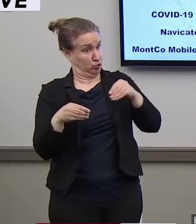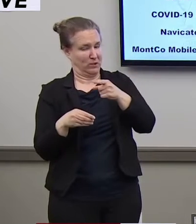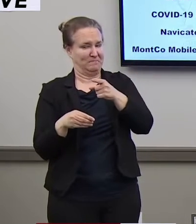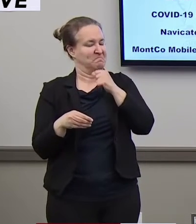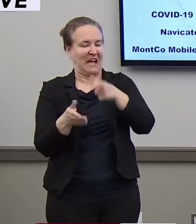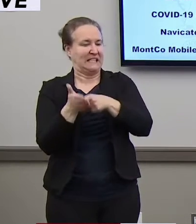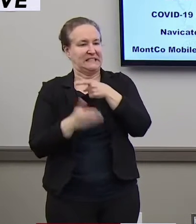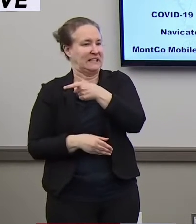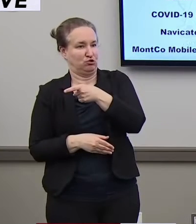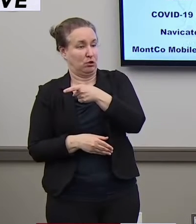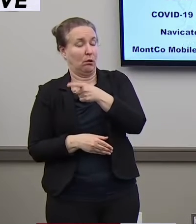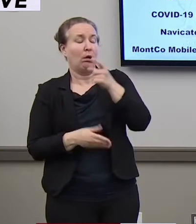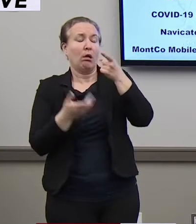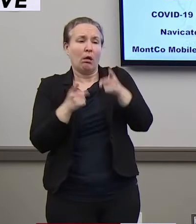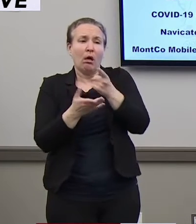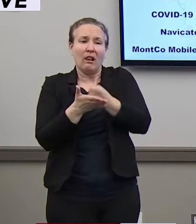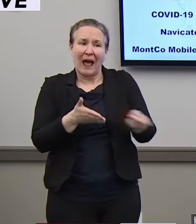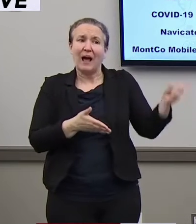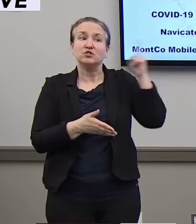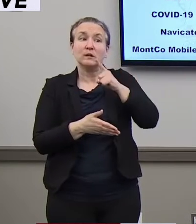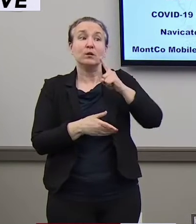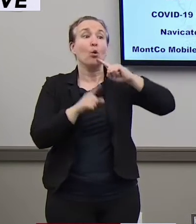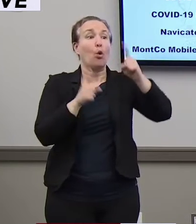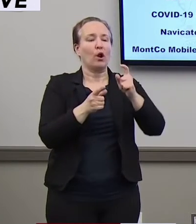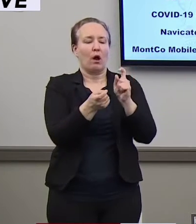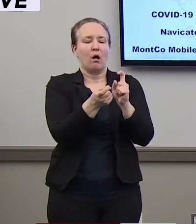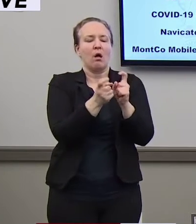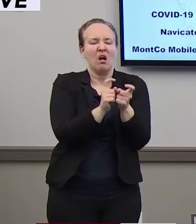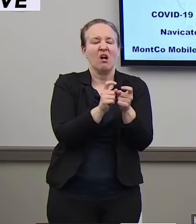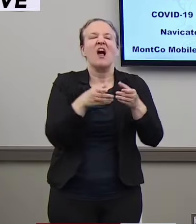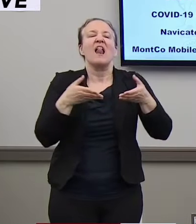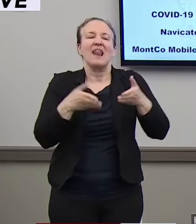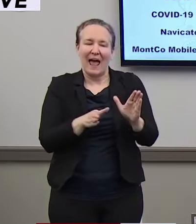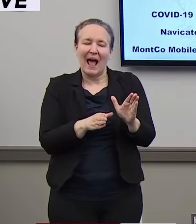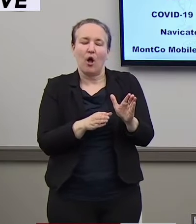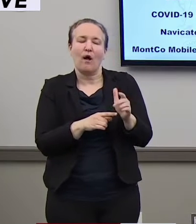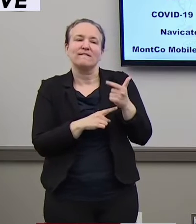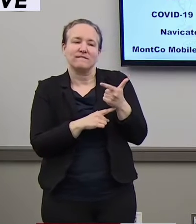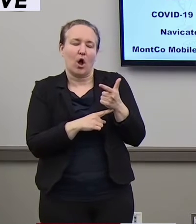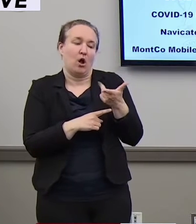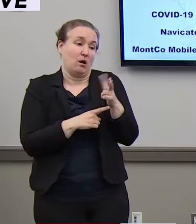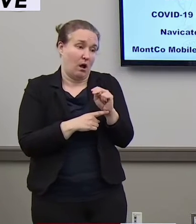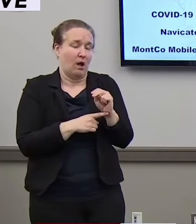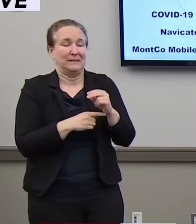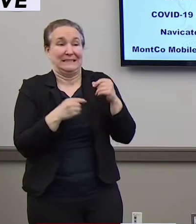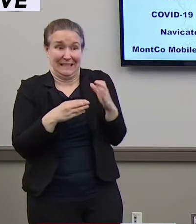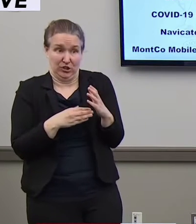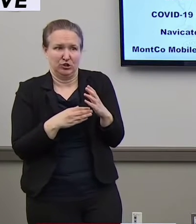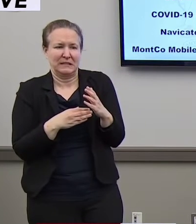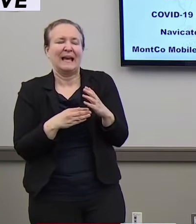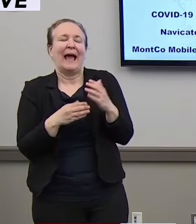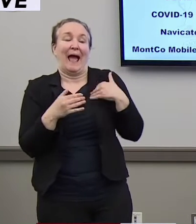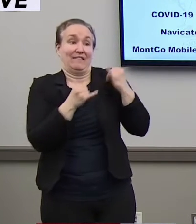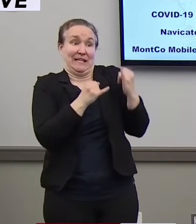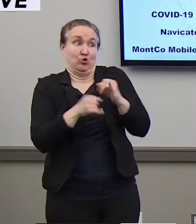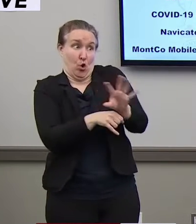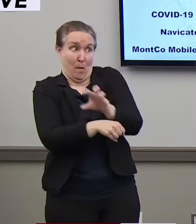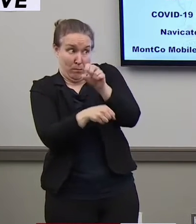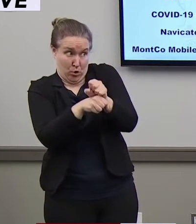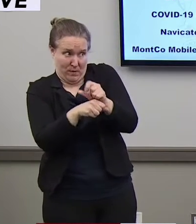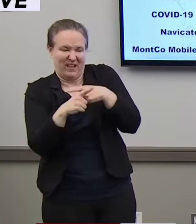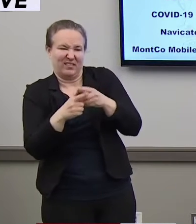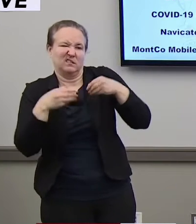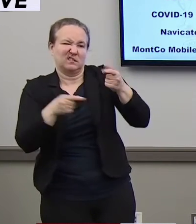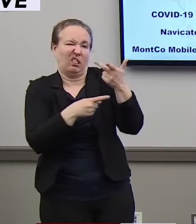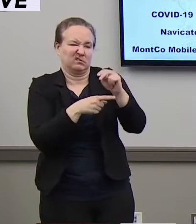non-essential, last week he revised his order to allow firearm dealers to sell by individual appointment. In